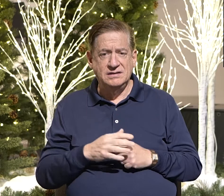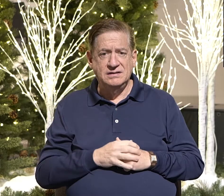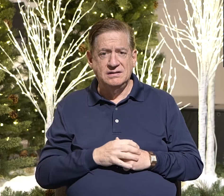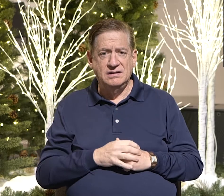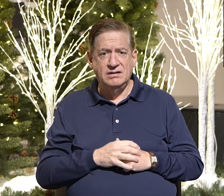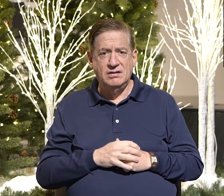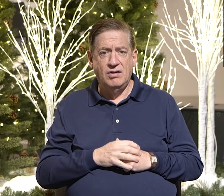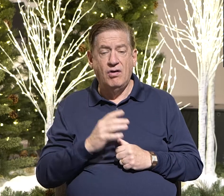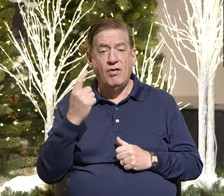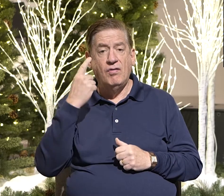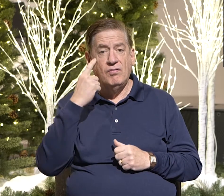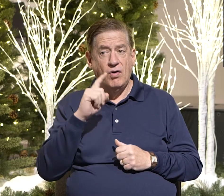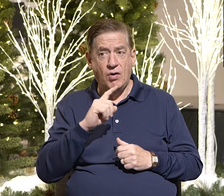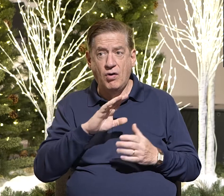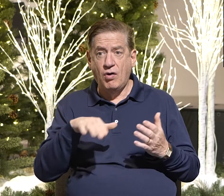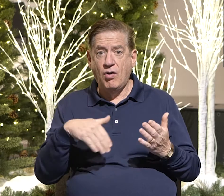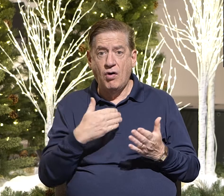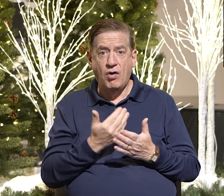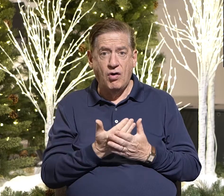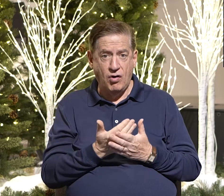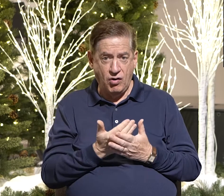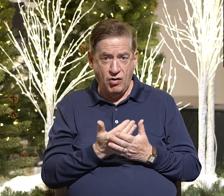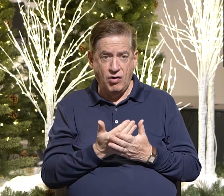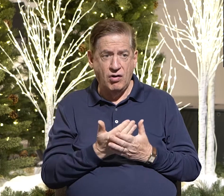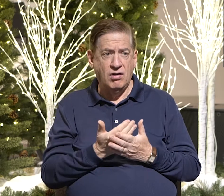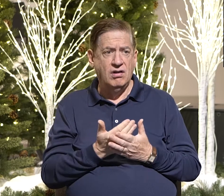For all are image bearers of God.